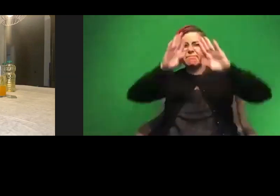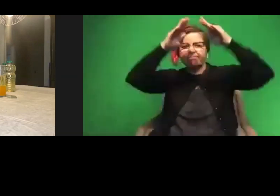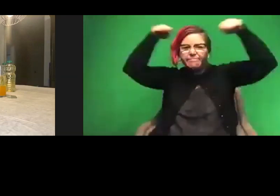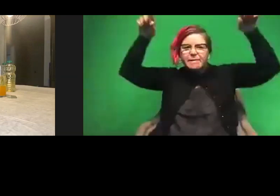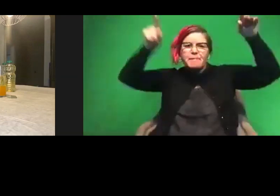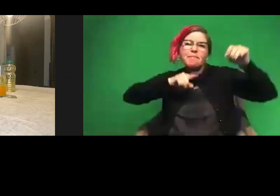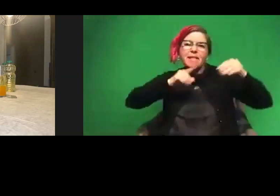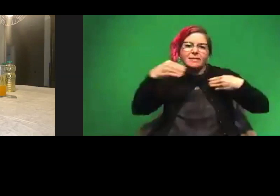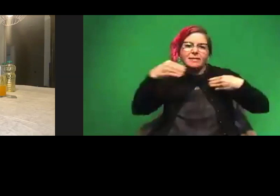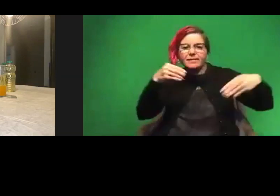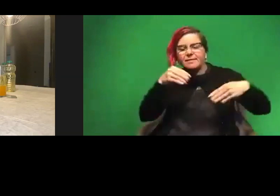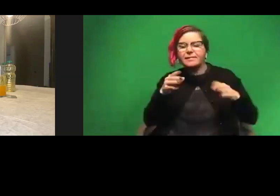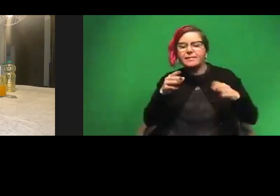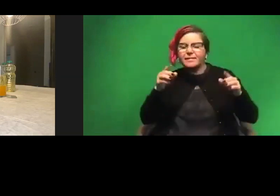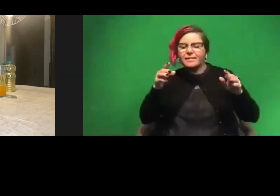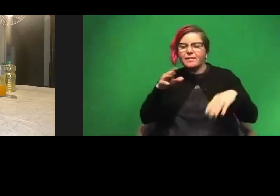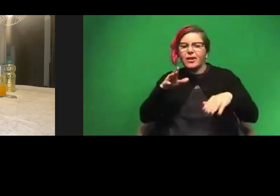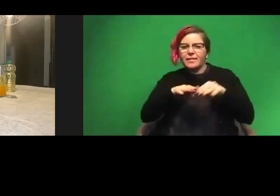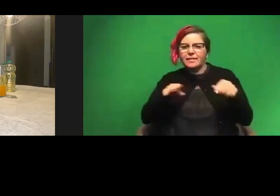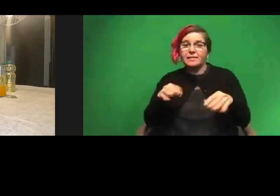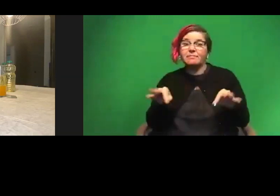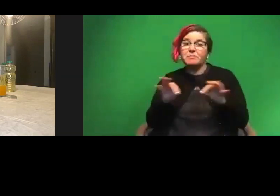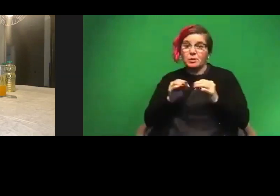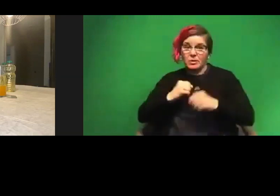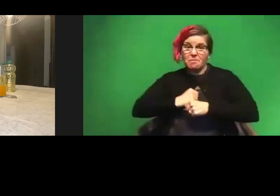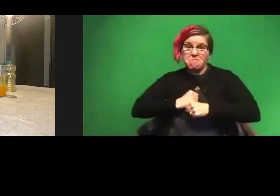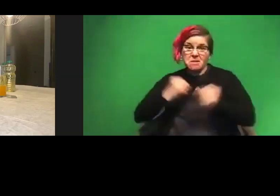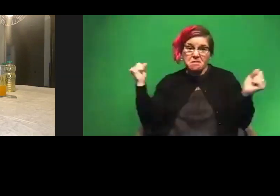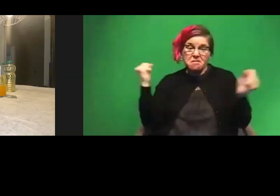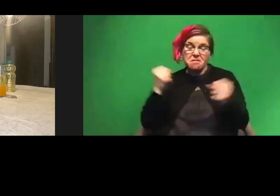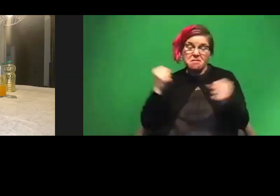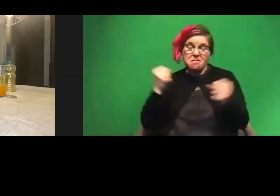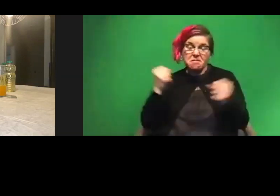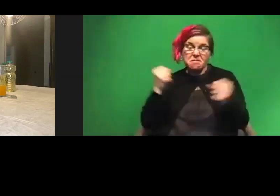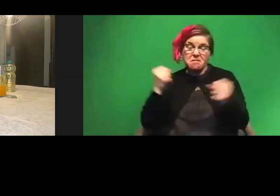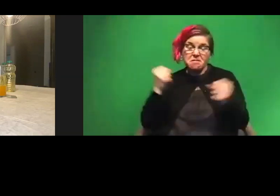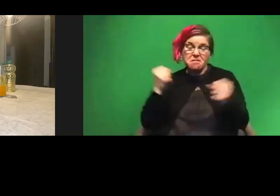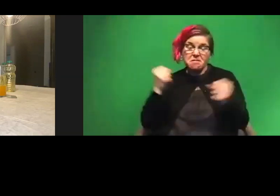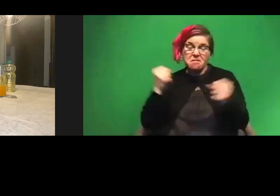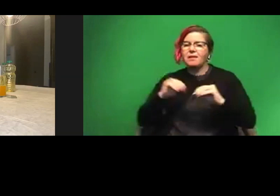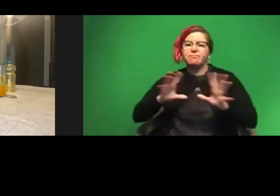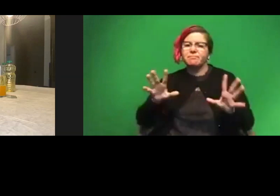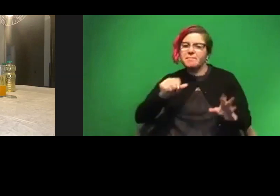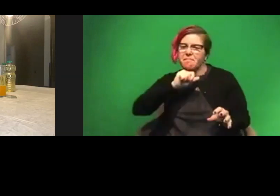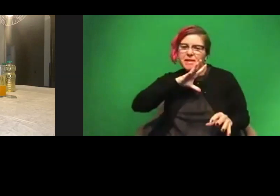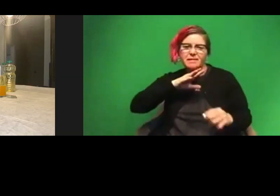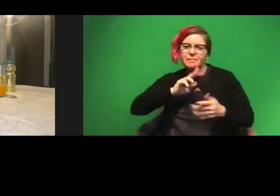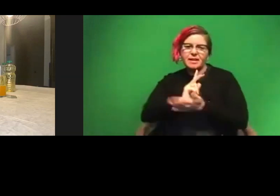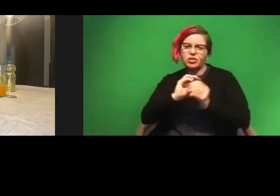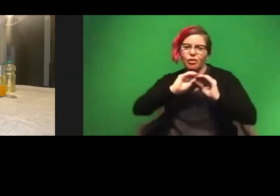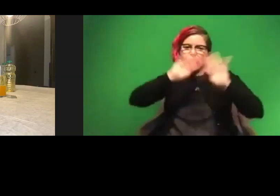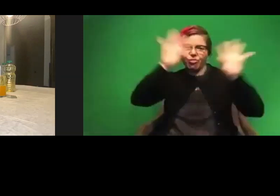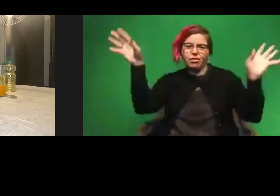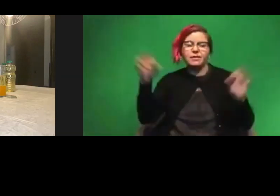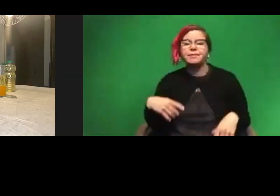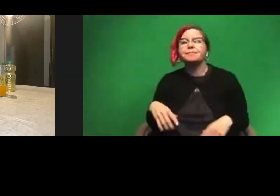to make sure that when it does explode, it doesn't completely mess my kitchen up. But that's basically, it's just giving off that gas